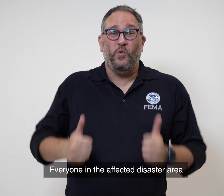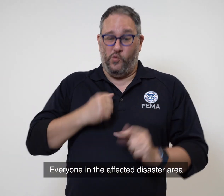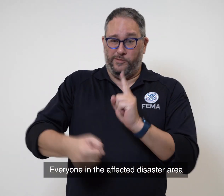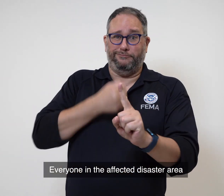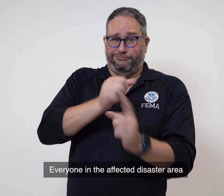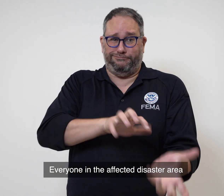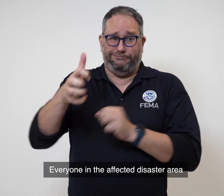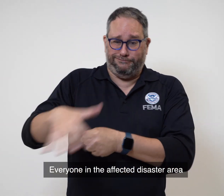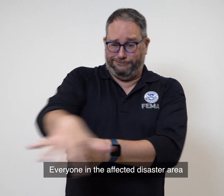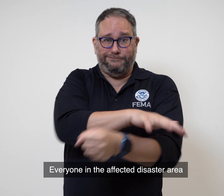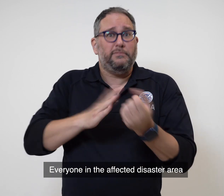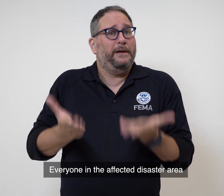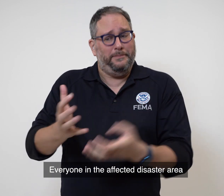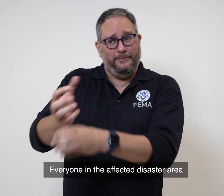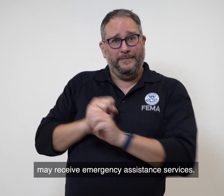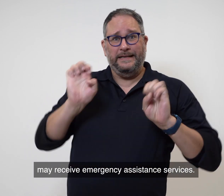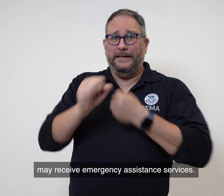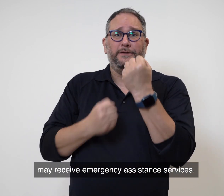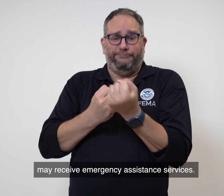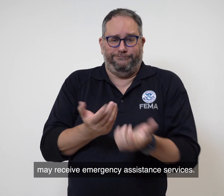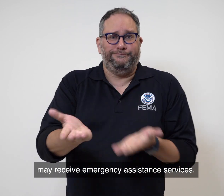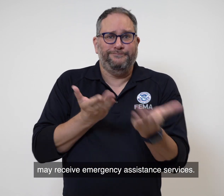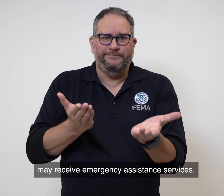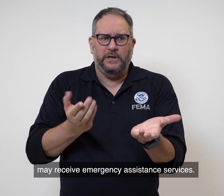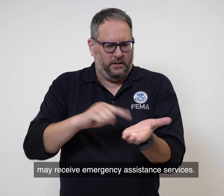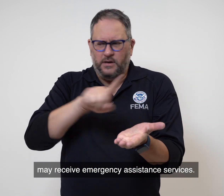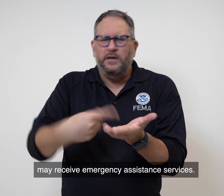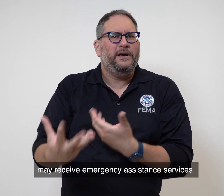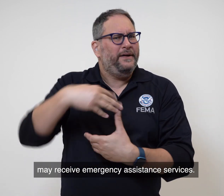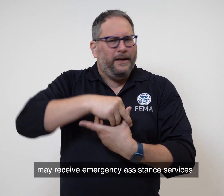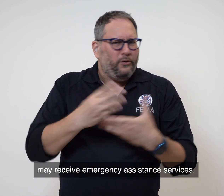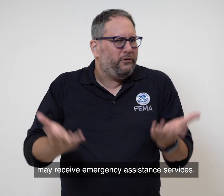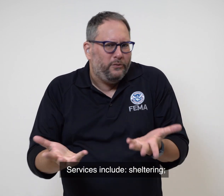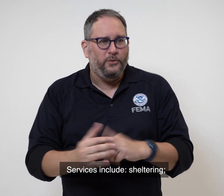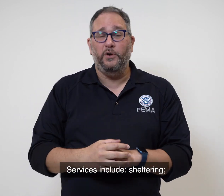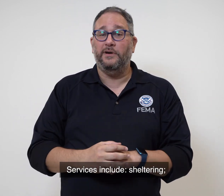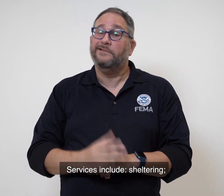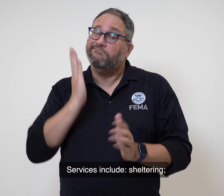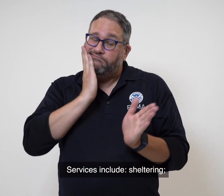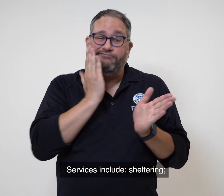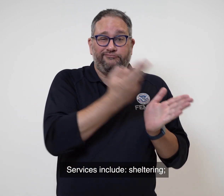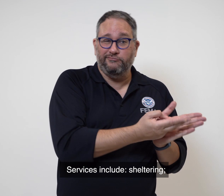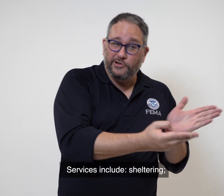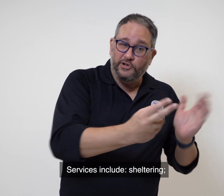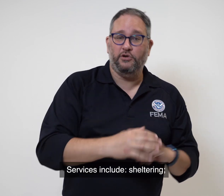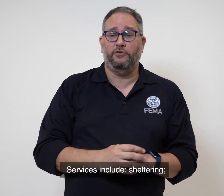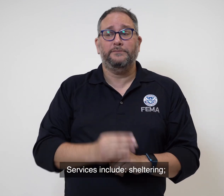Everyone in the affected disaster area may receive emergency assistance services. Services include sheltering,